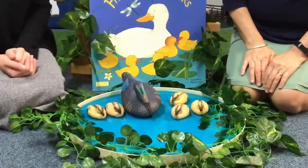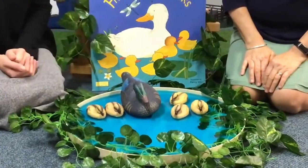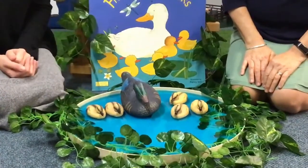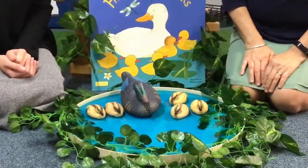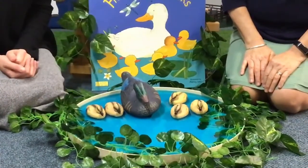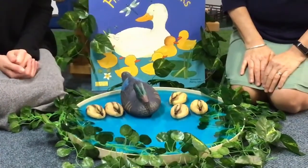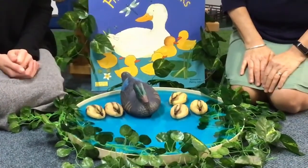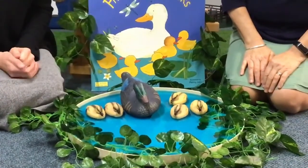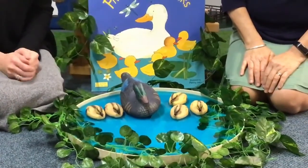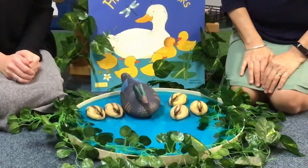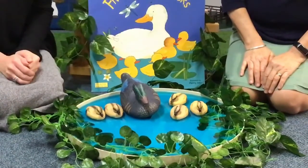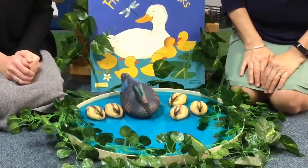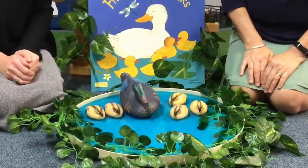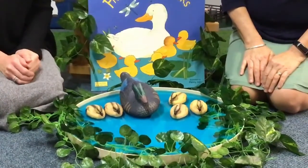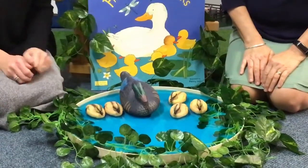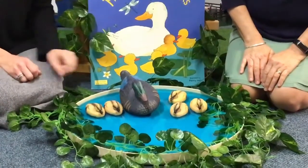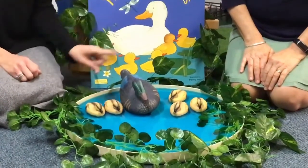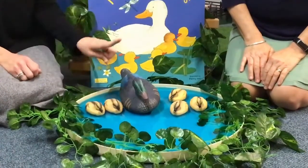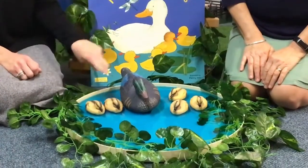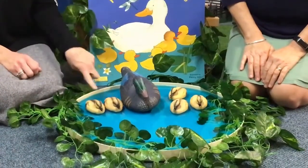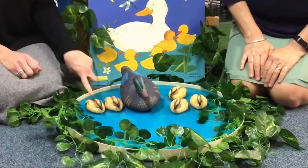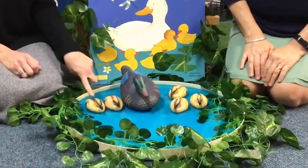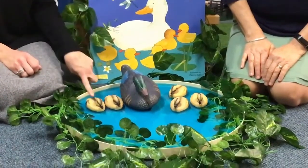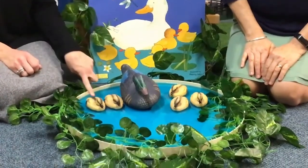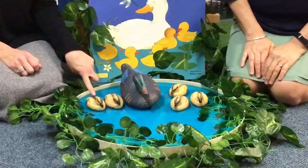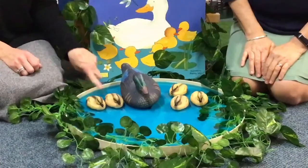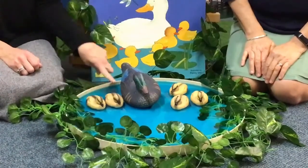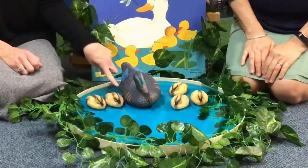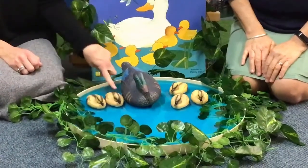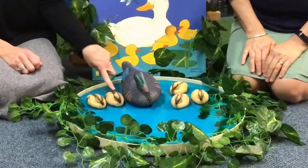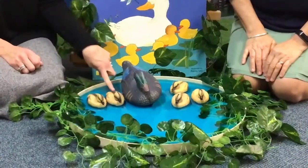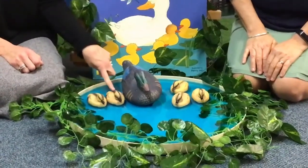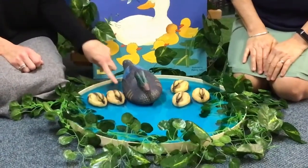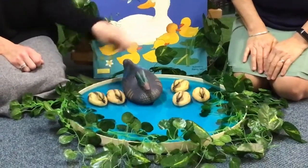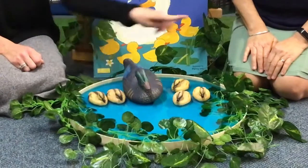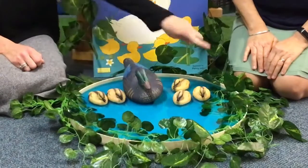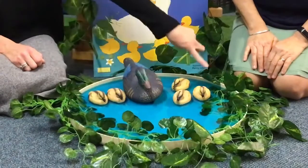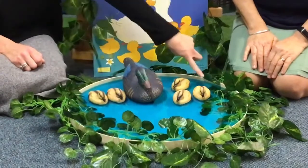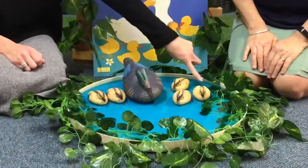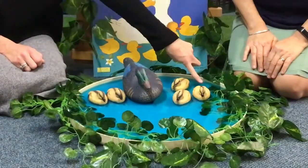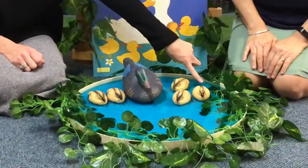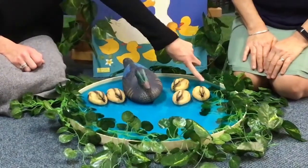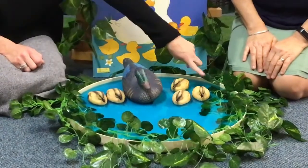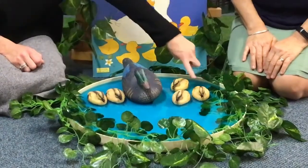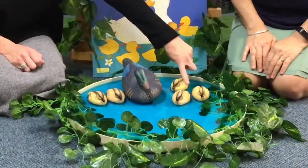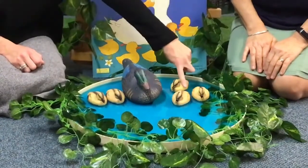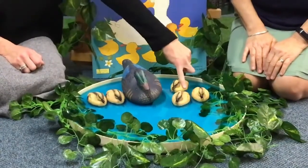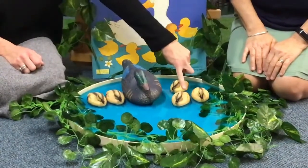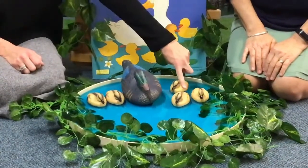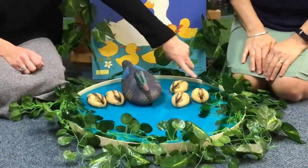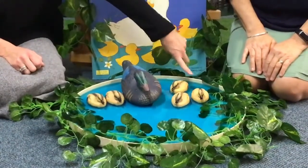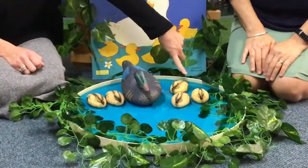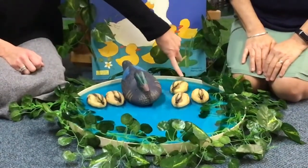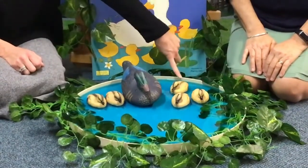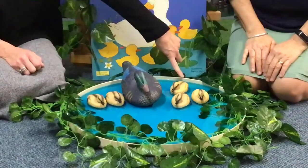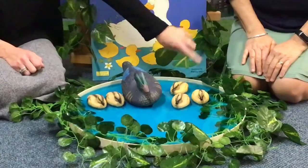just count to make sure there are five. One, two, three, four, five.